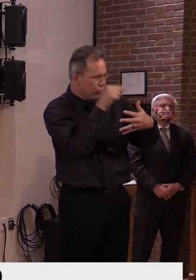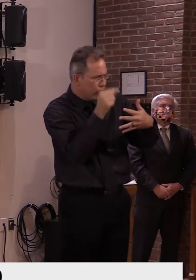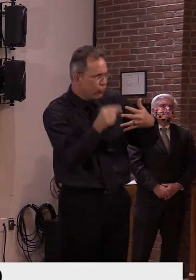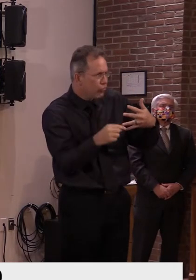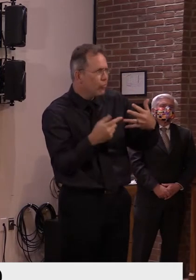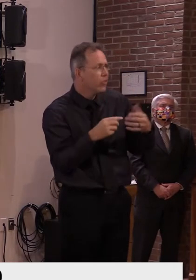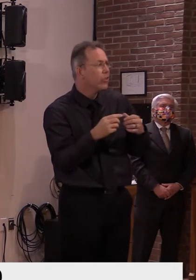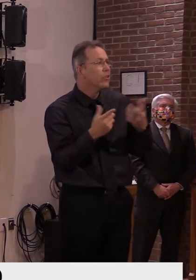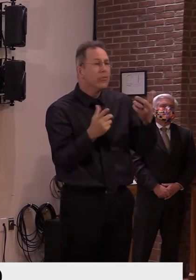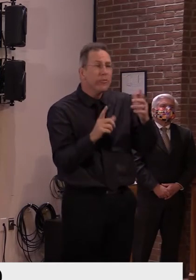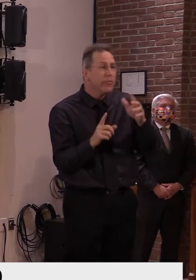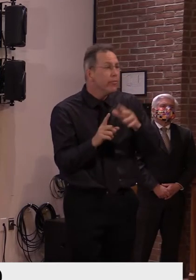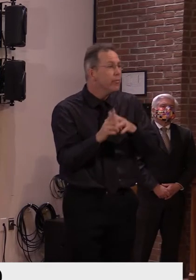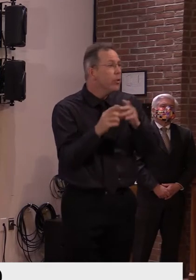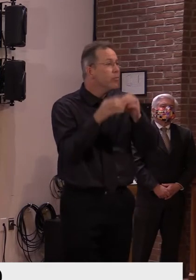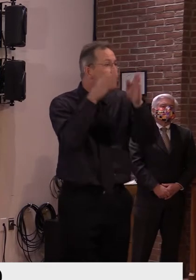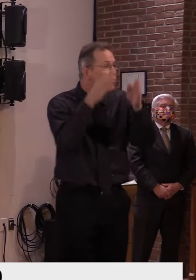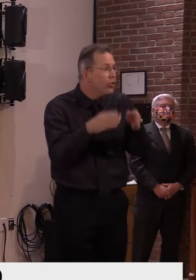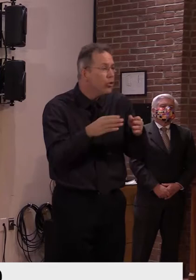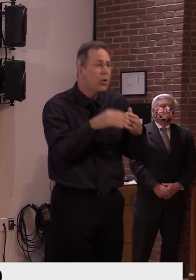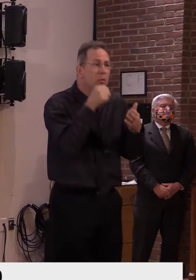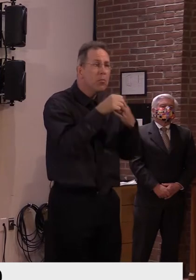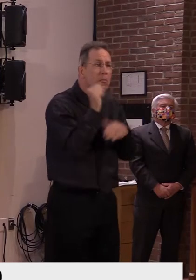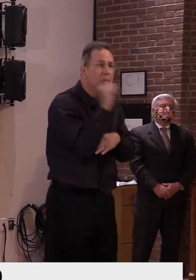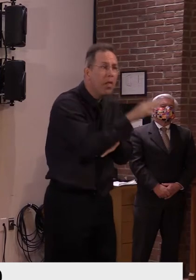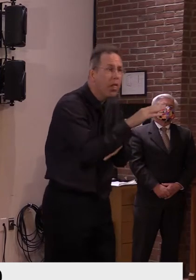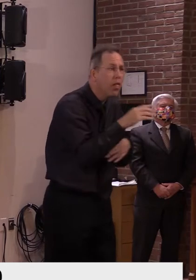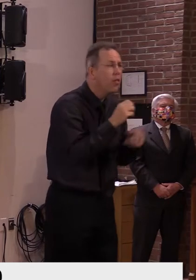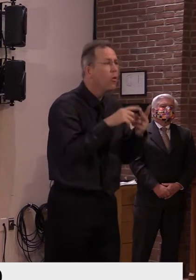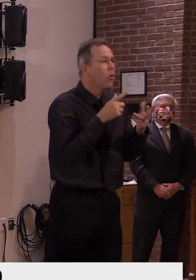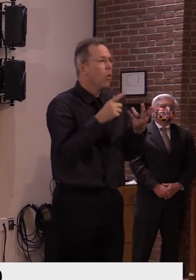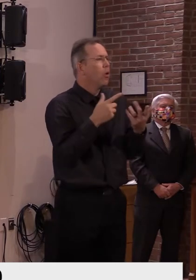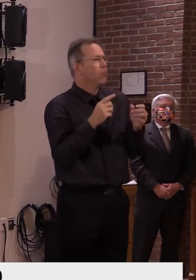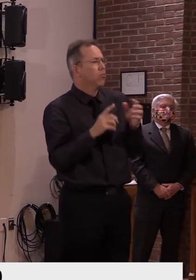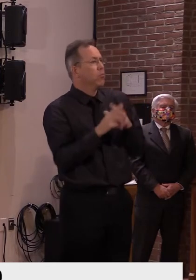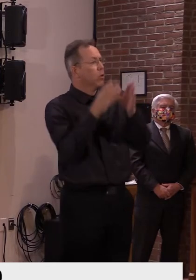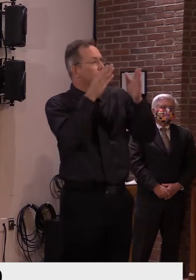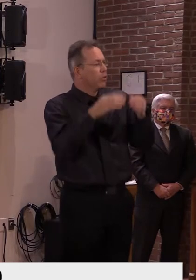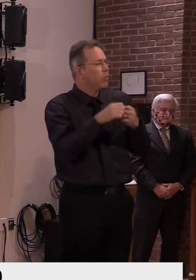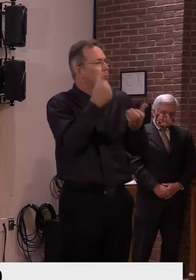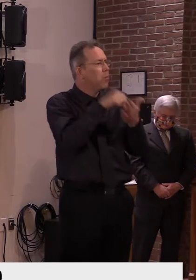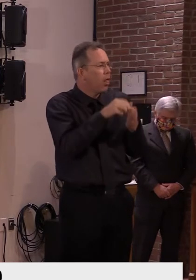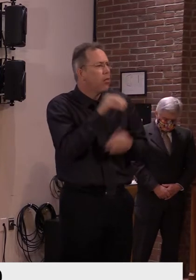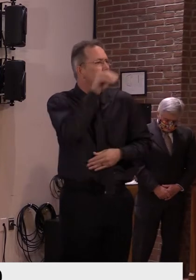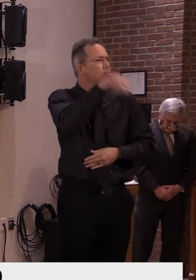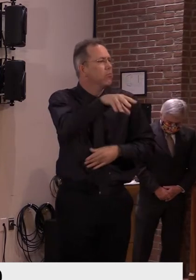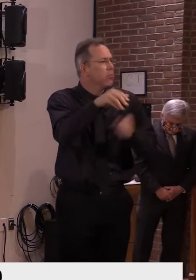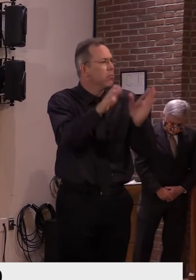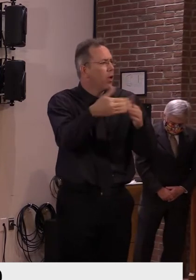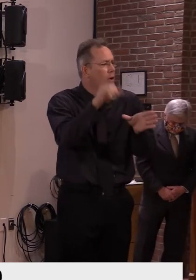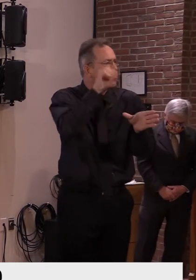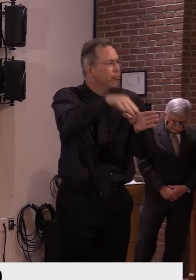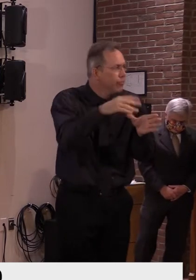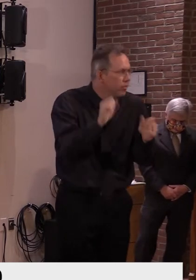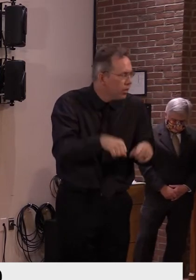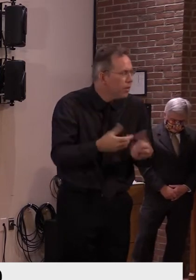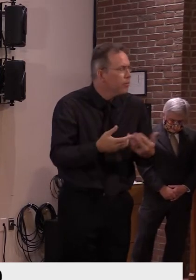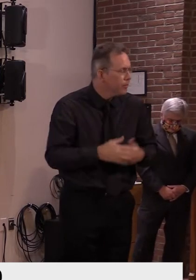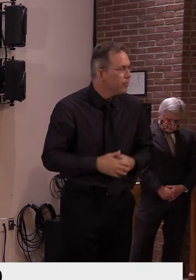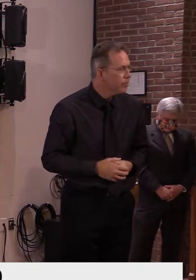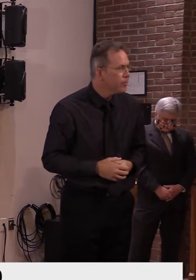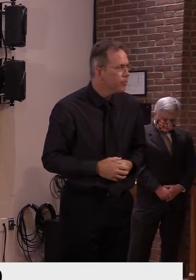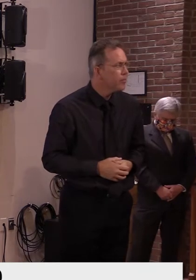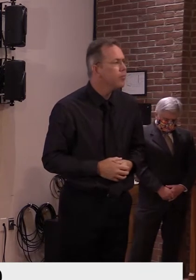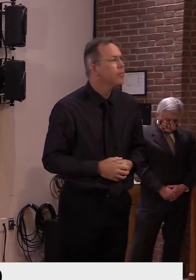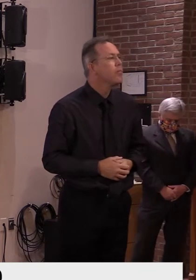that the proper steps have been taken to ensure in-person voting will be conducted as safely as possible. We're exactly one week